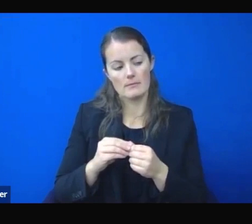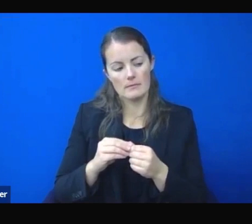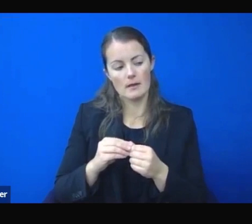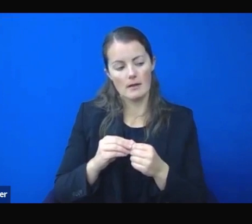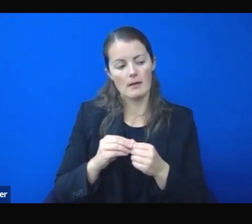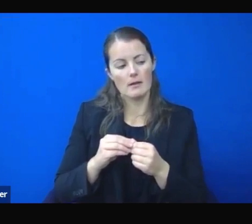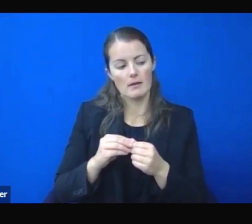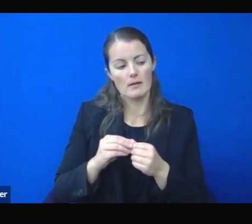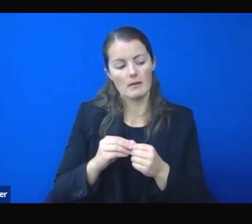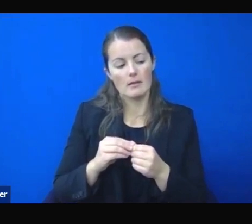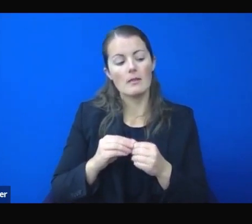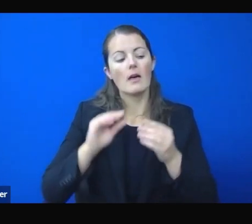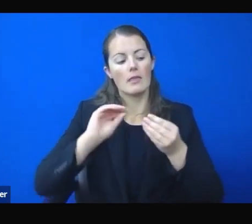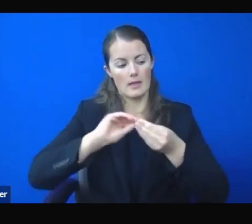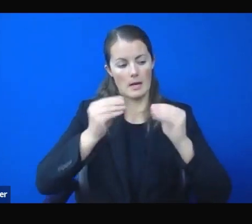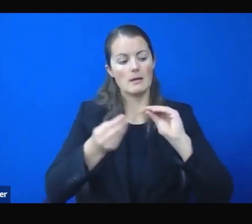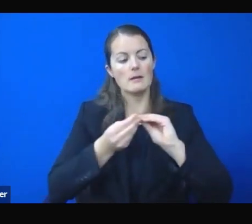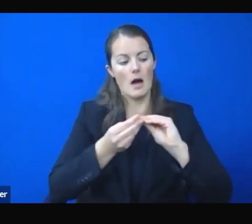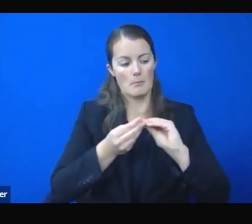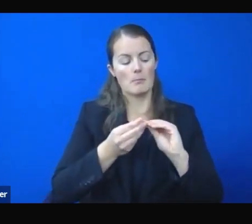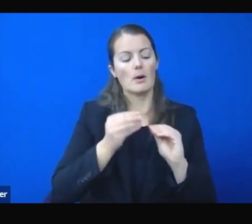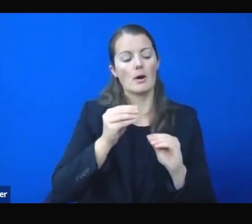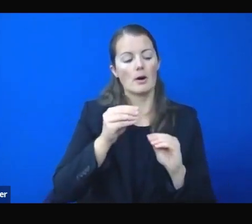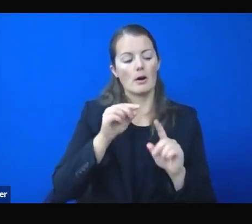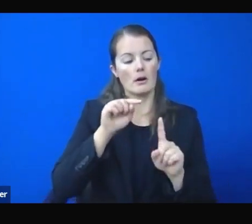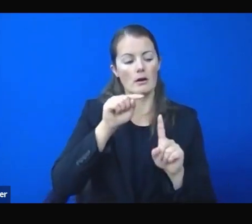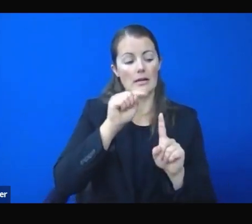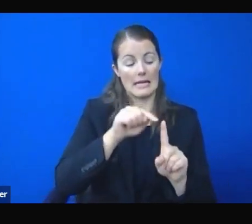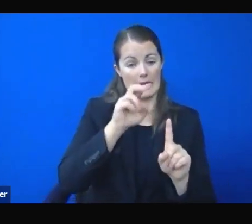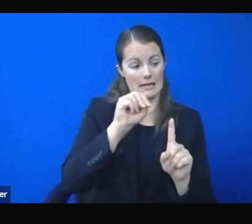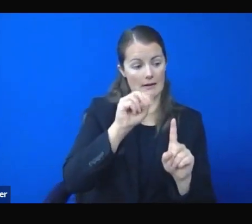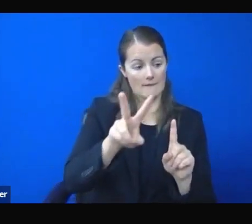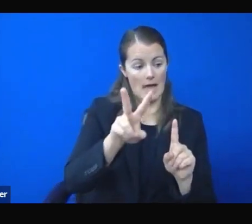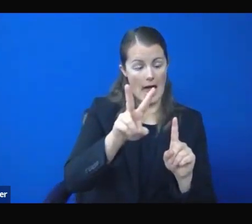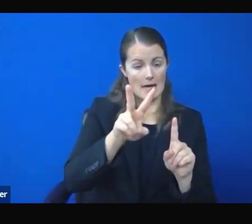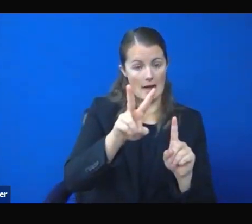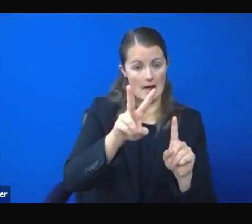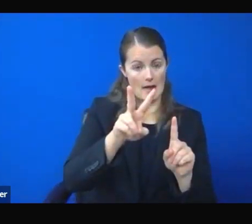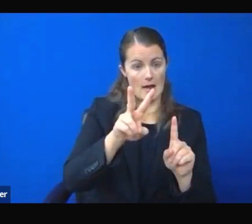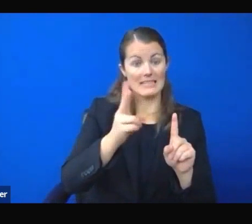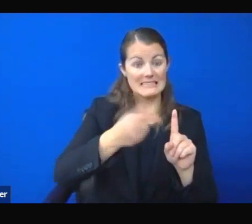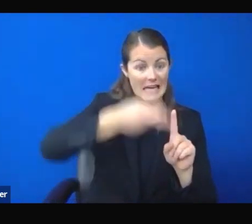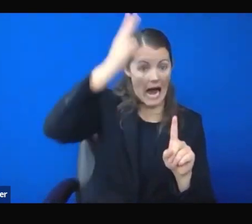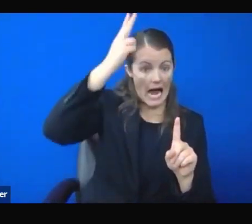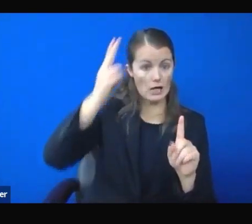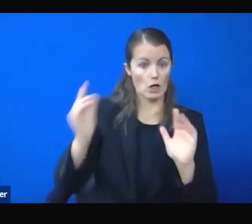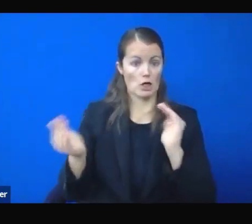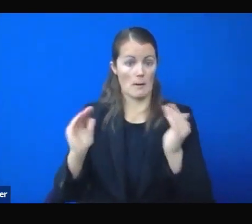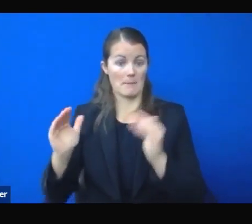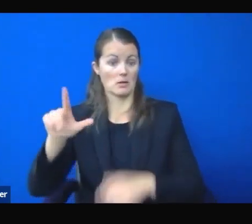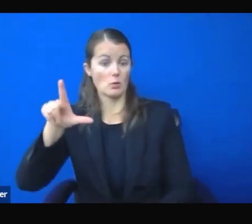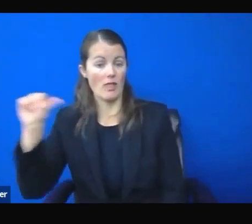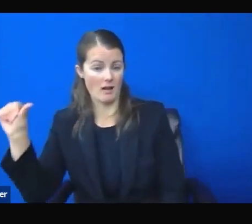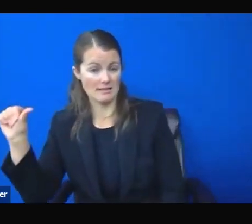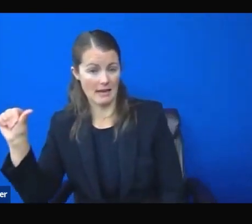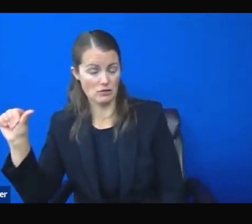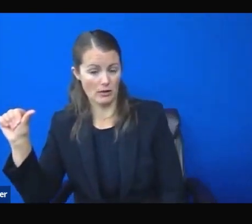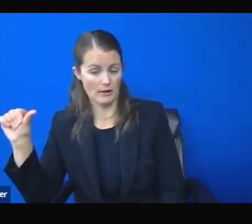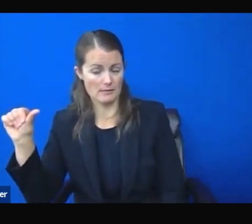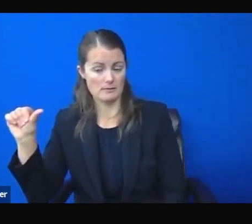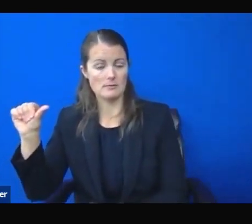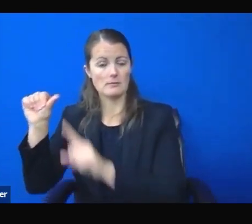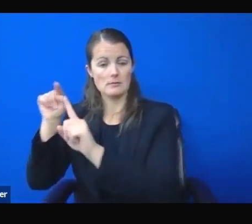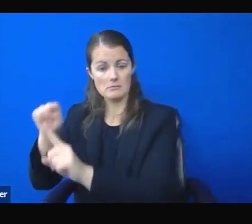California, which is in a much stricter lockdown situation ordered by Governor Newsom. I understand you're on a